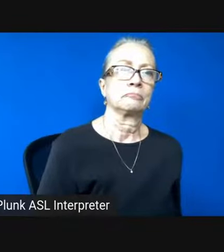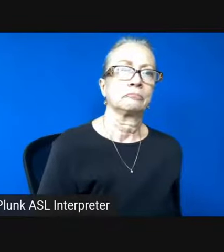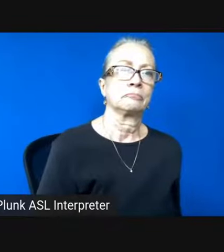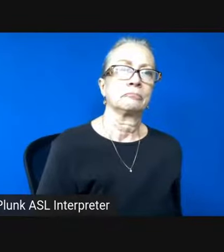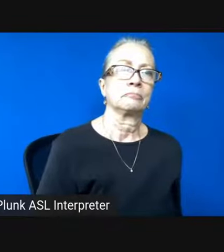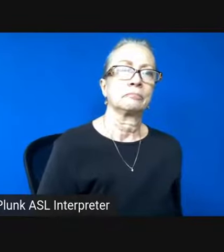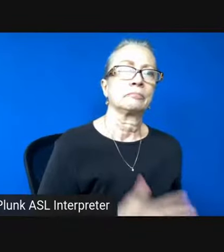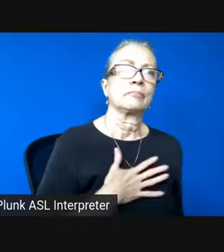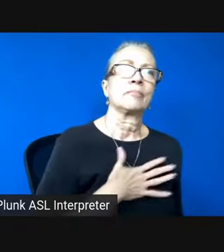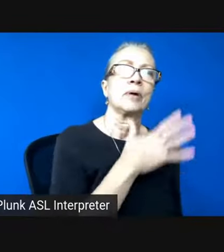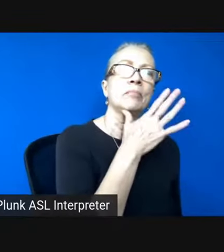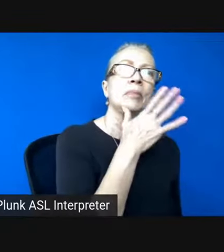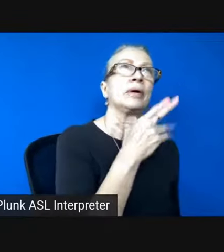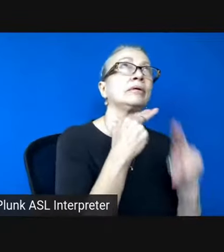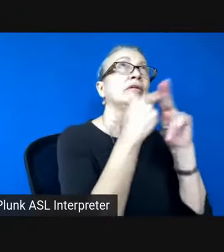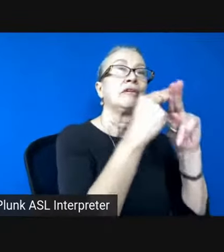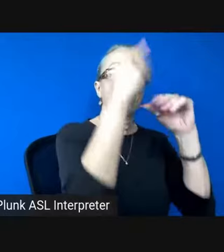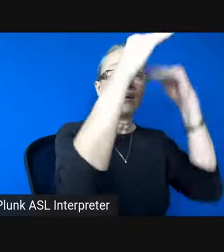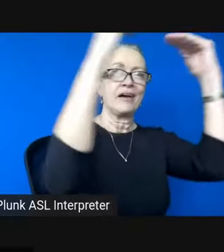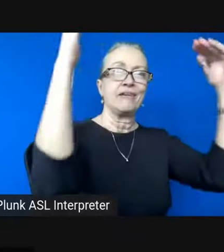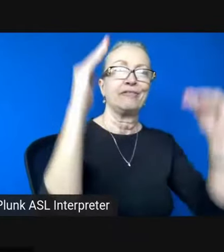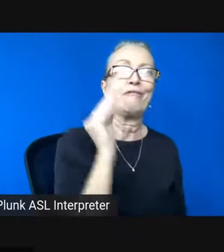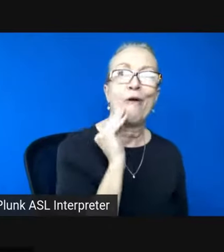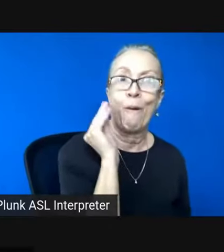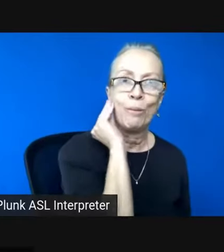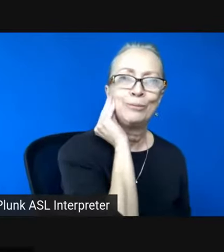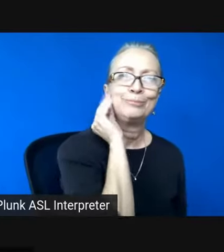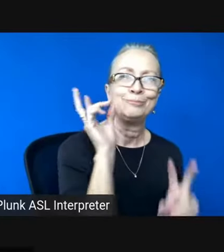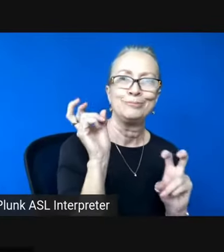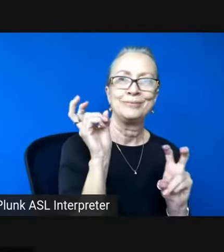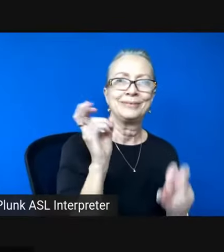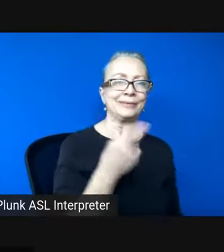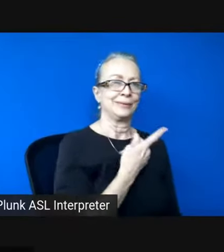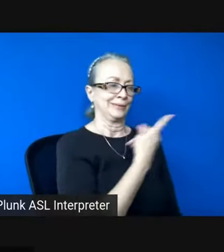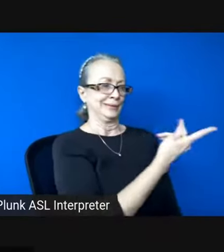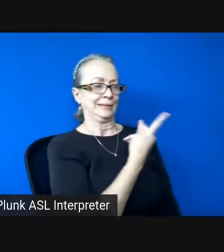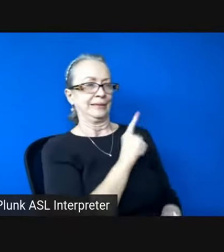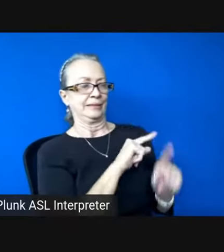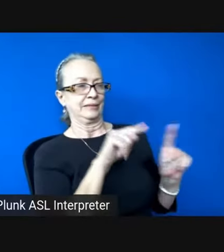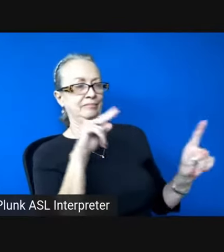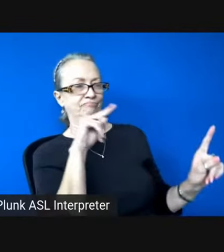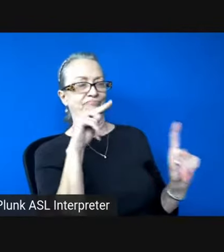My mom calls heaven home. We have very different takes on the concept.